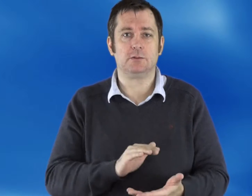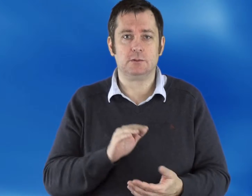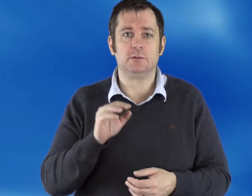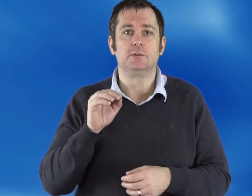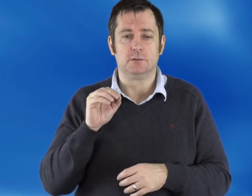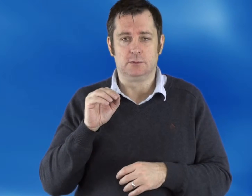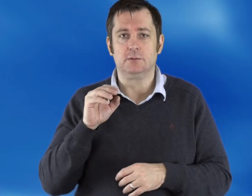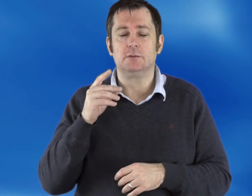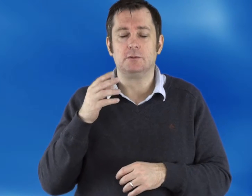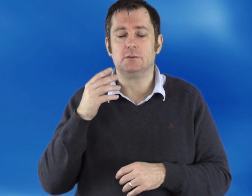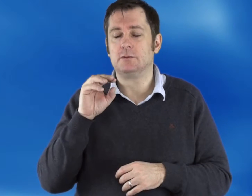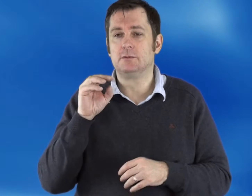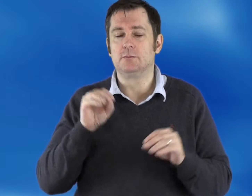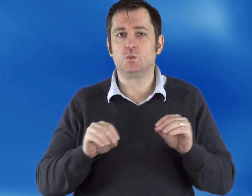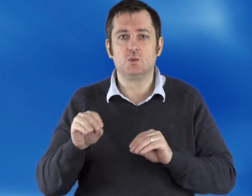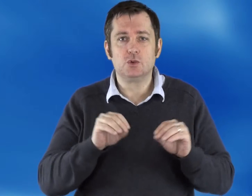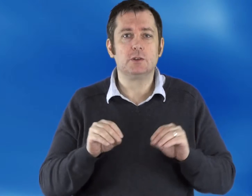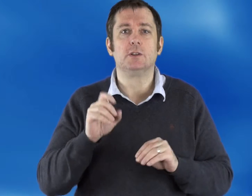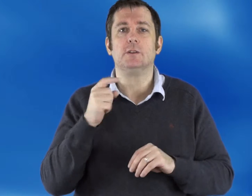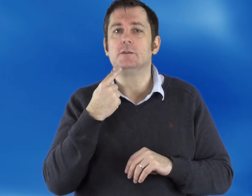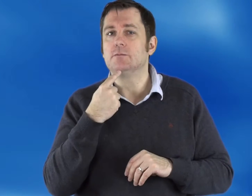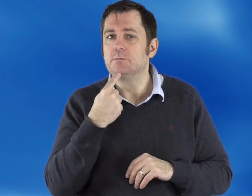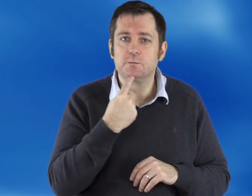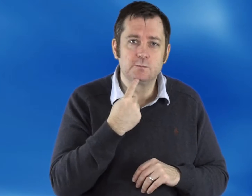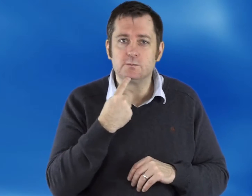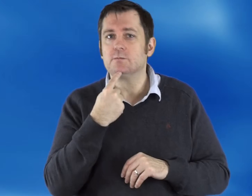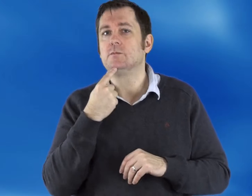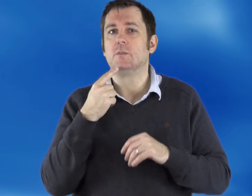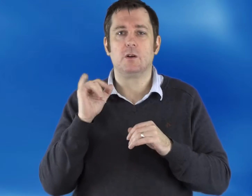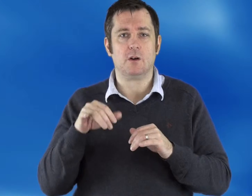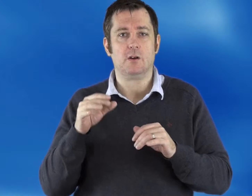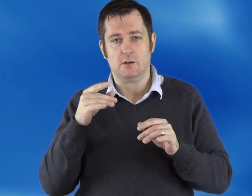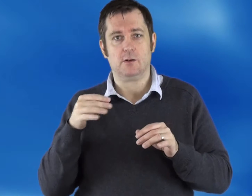Or someone who is paralyzed from the waist down and is only able to move his or her head.